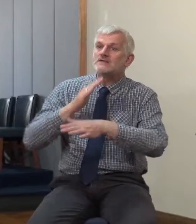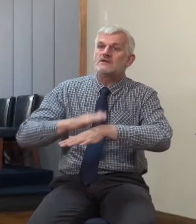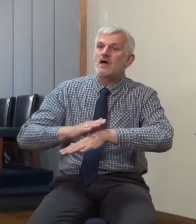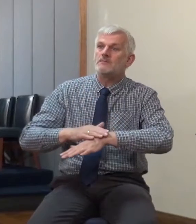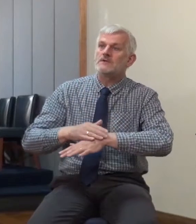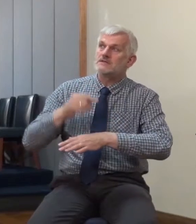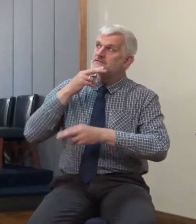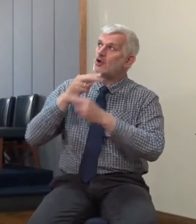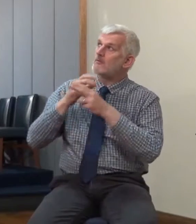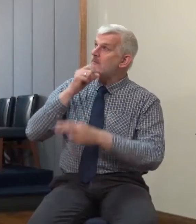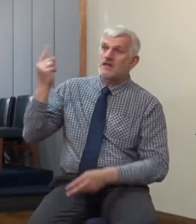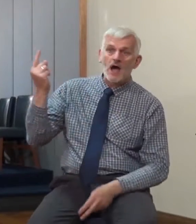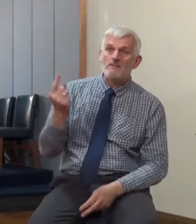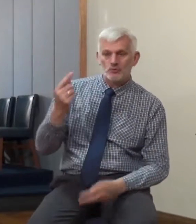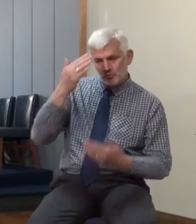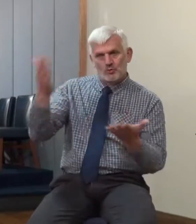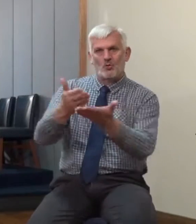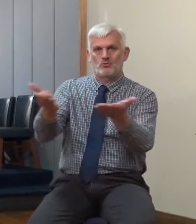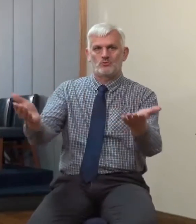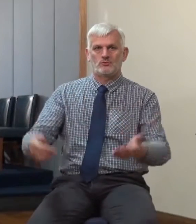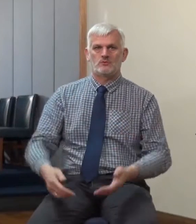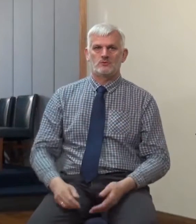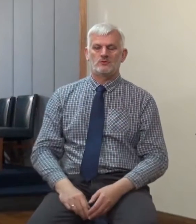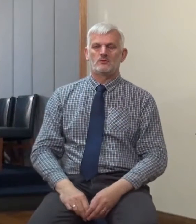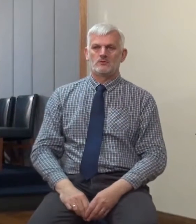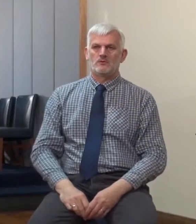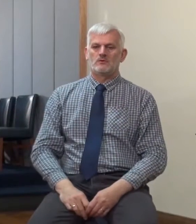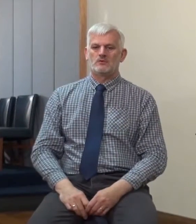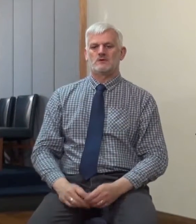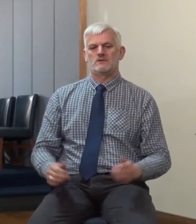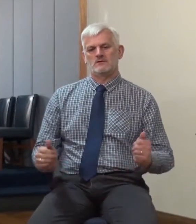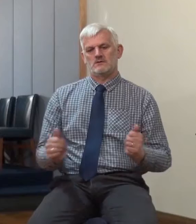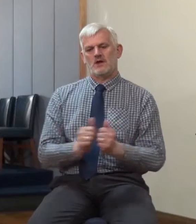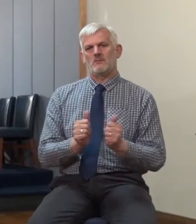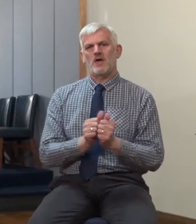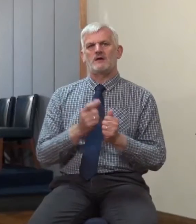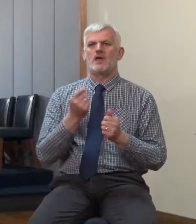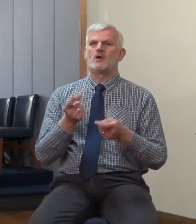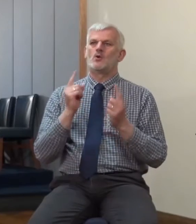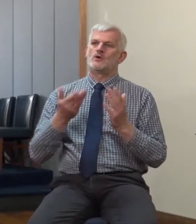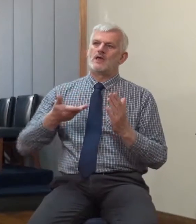slumber man cometh. My God, it is blessing to the reading of his word.